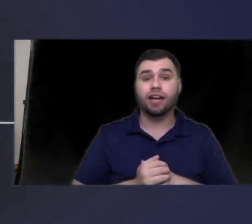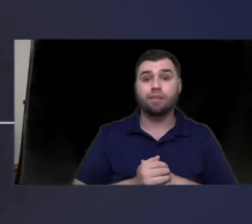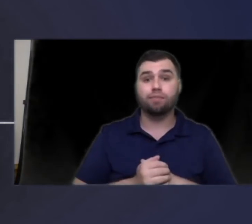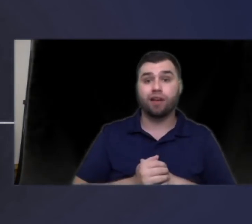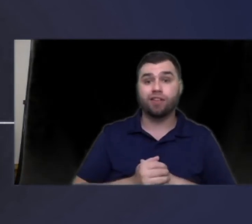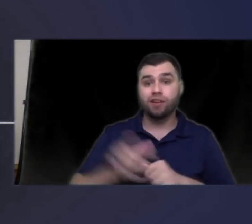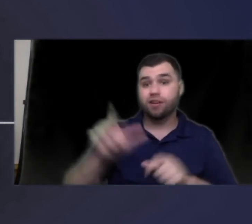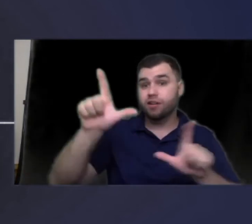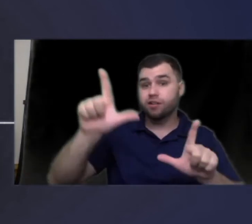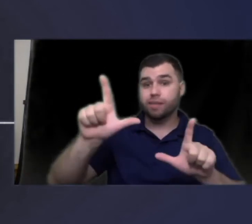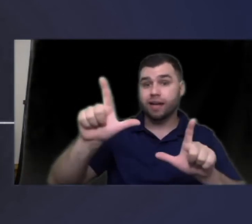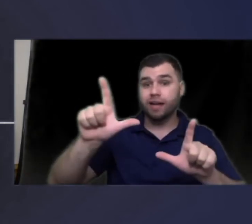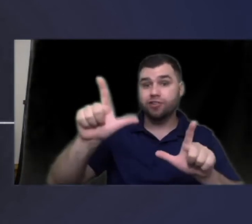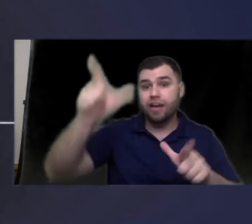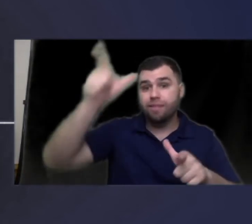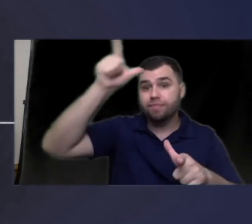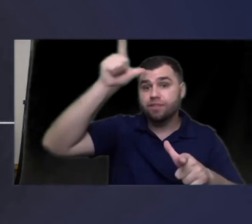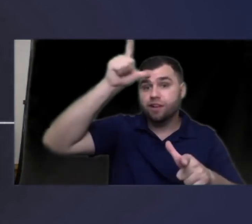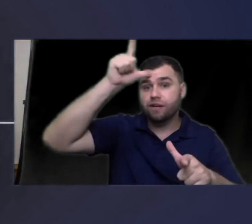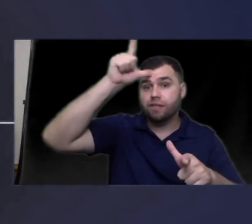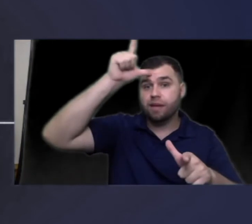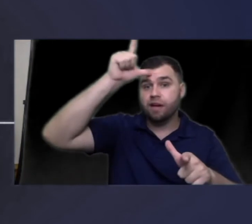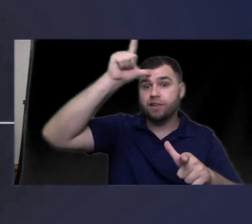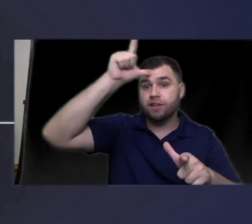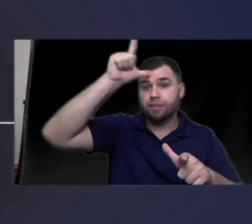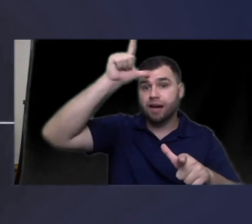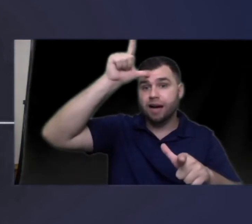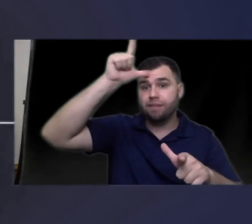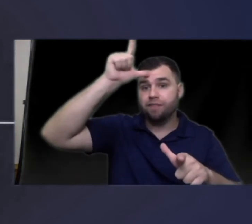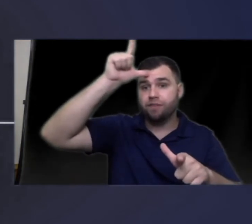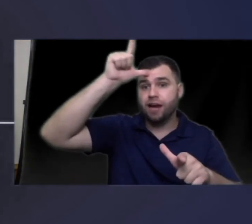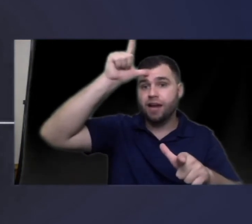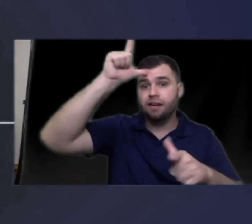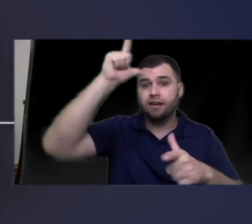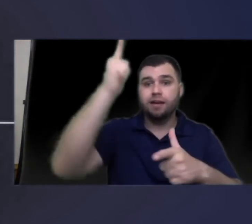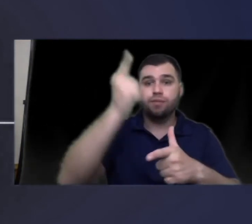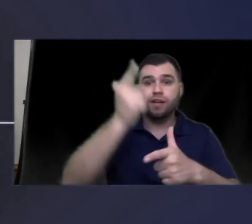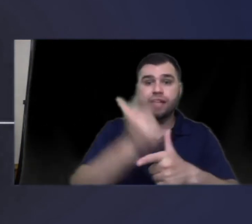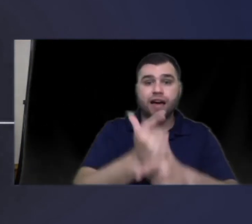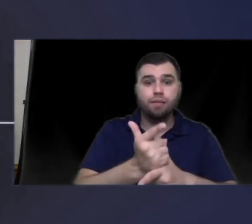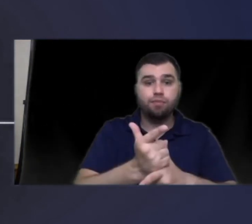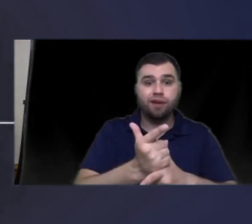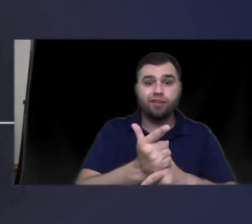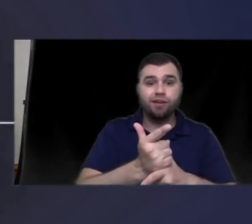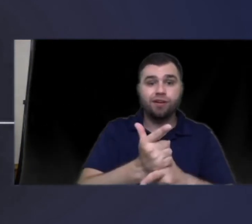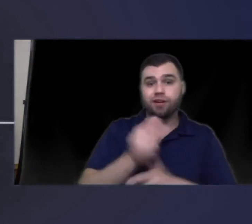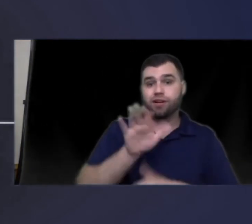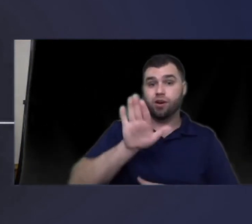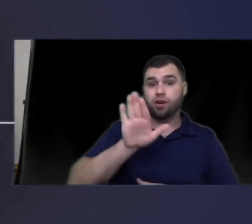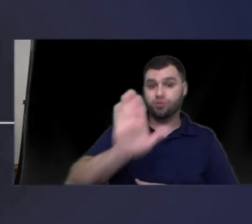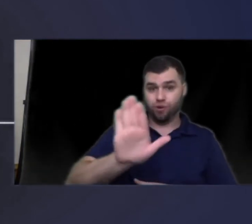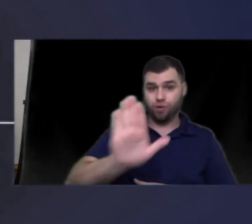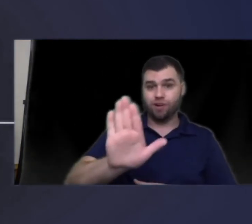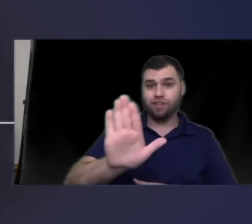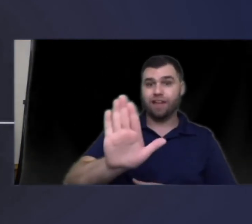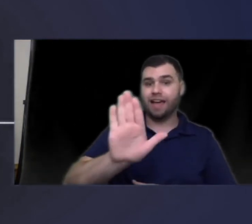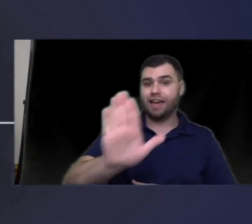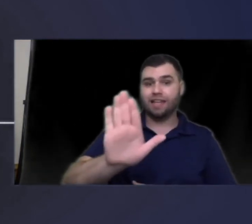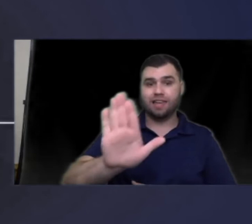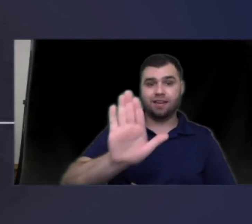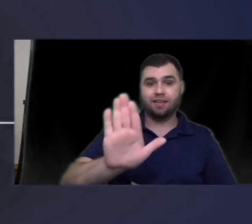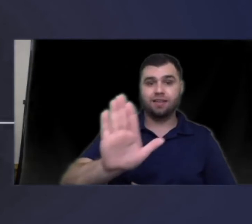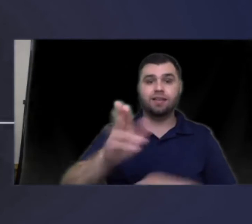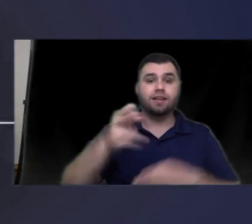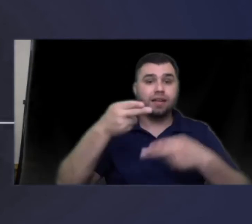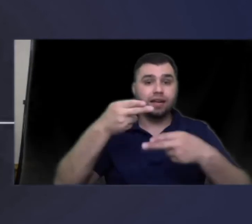again brother so you make an L shape start from the male region up top on the forehead bring down brother your black hand